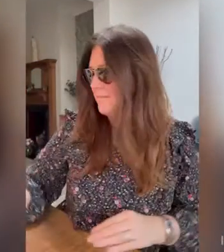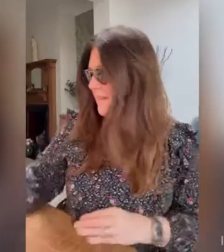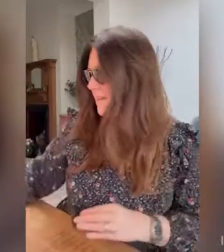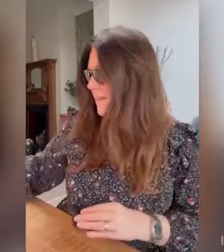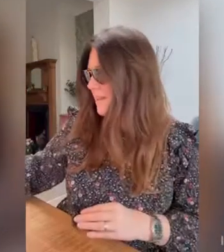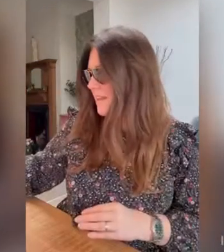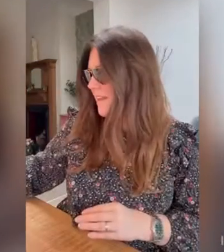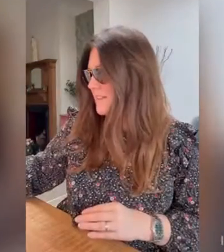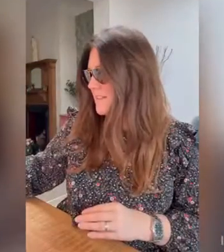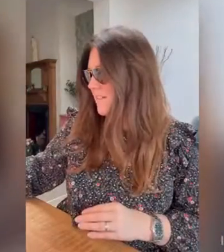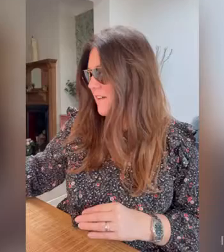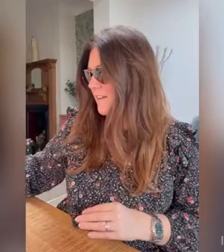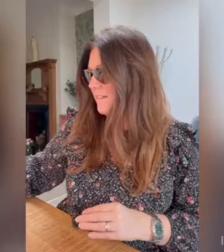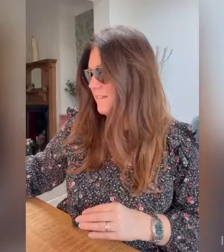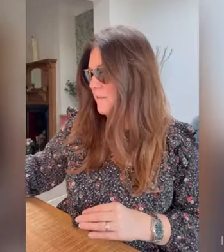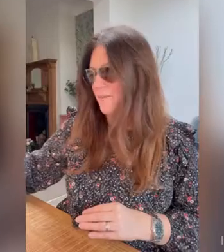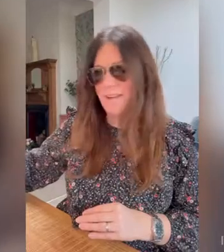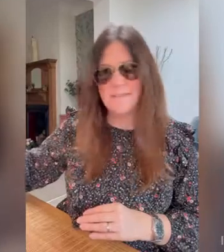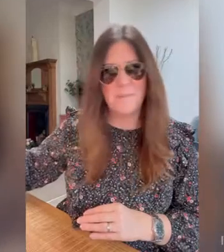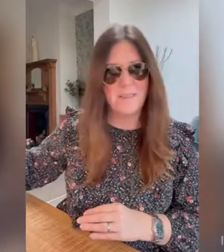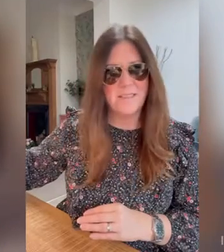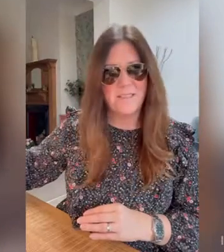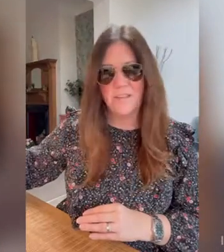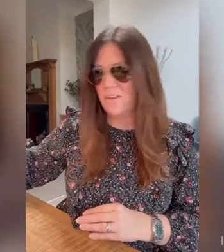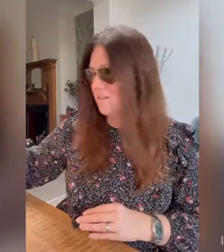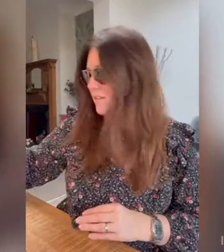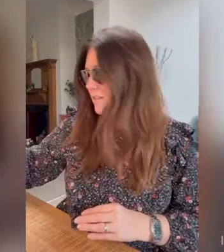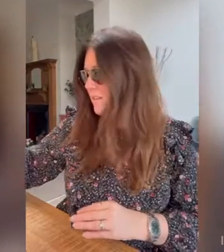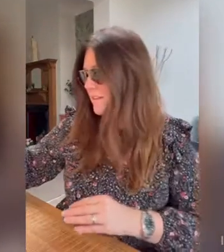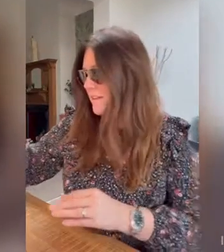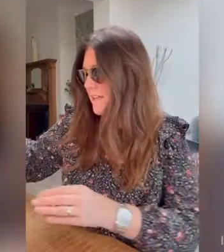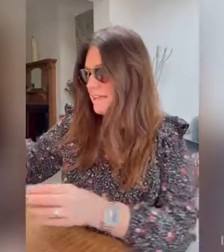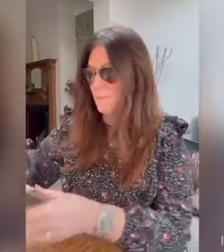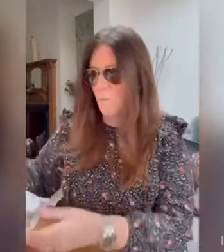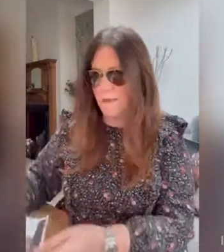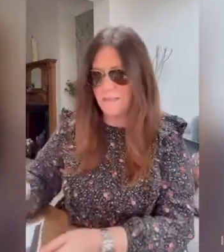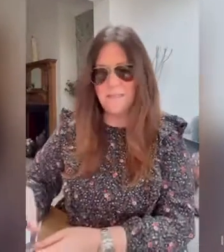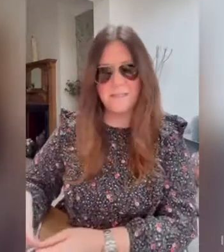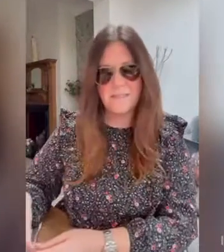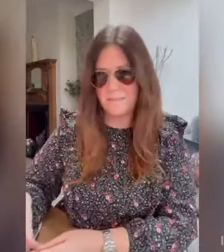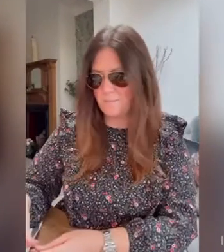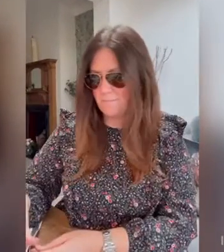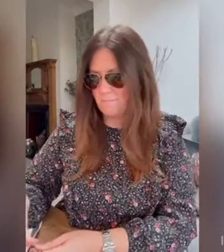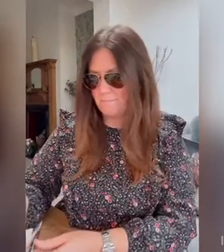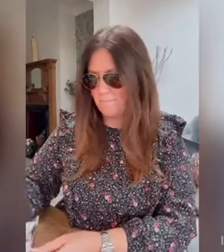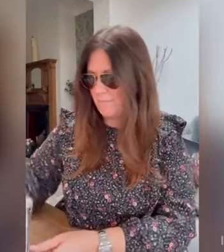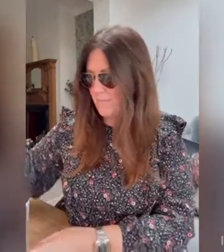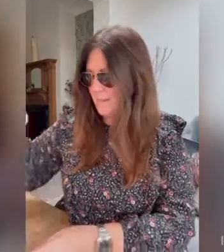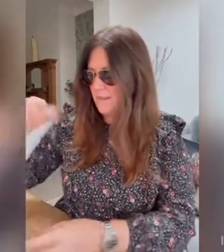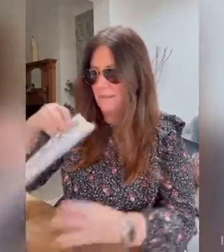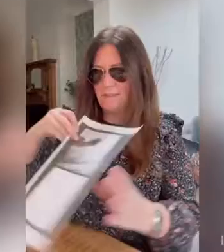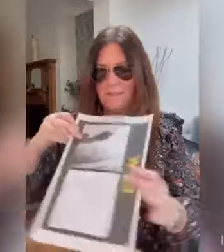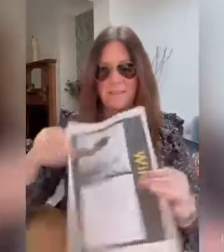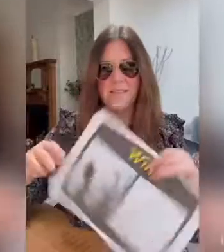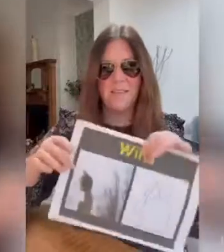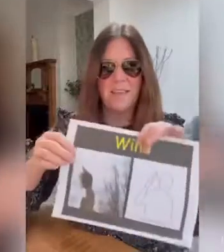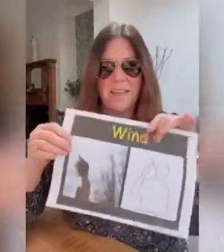The next sign, we've had some of this too, is wind. This is the sign here.